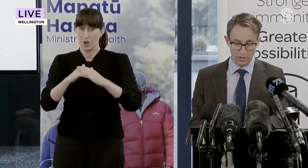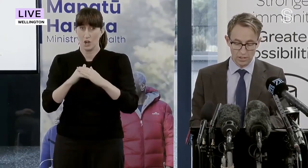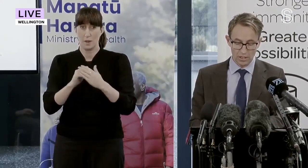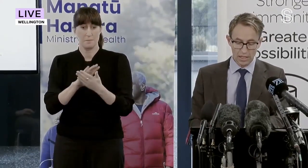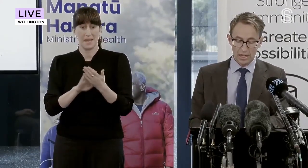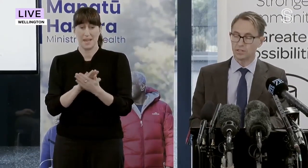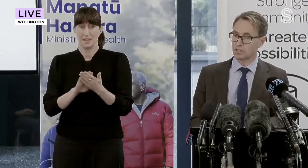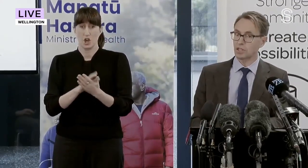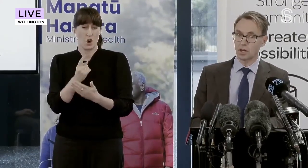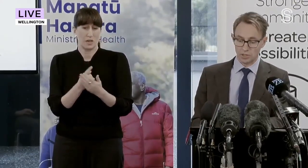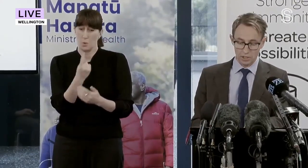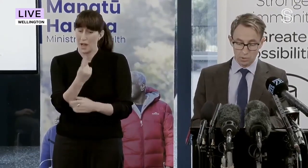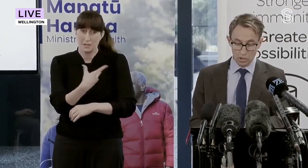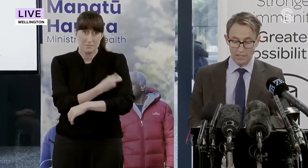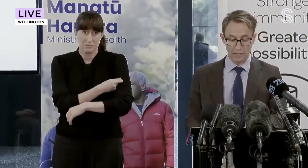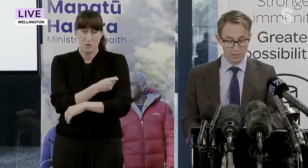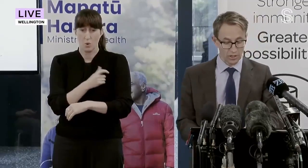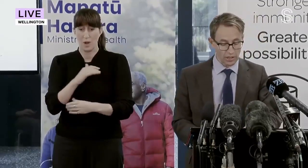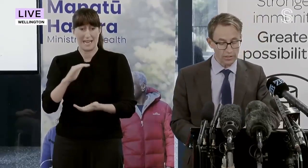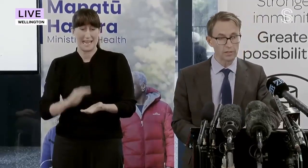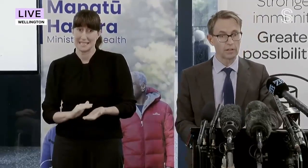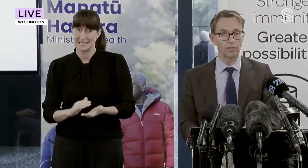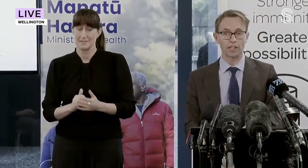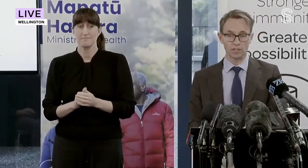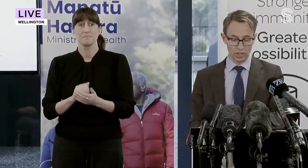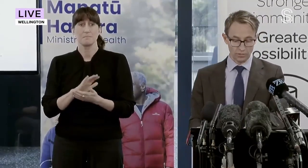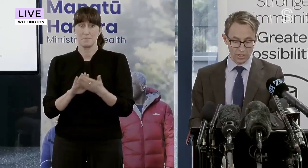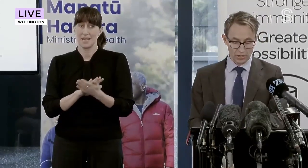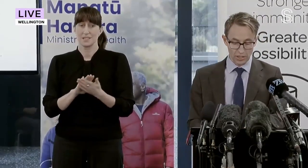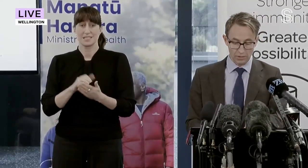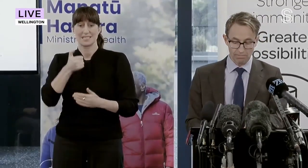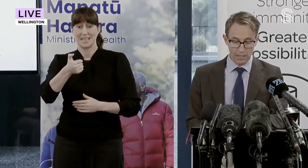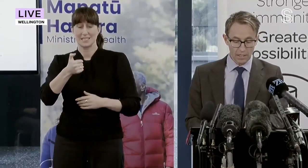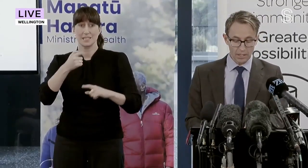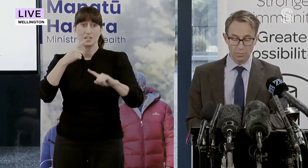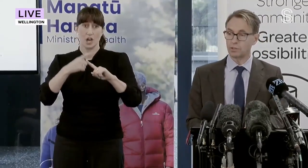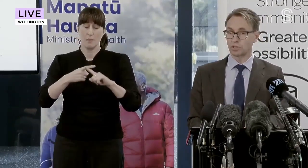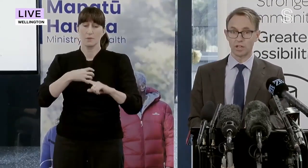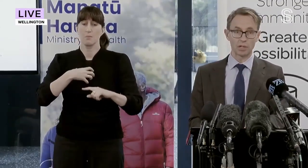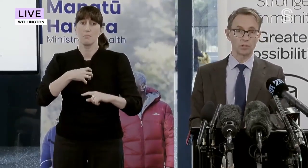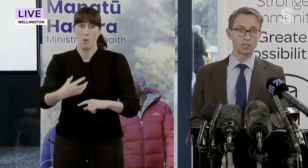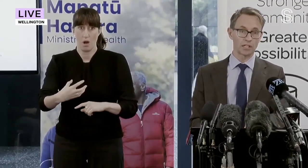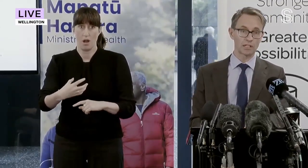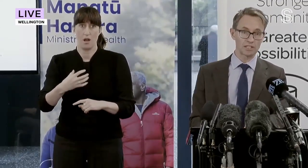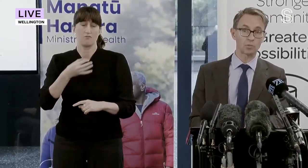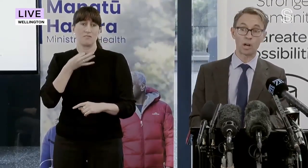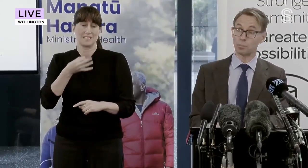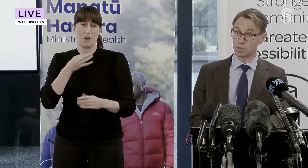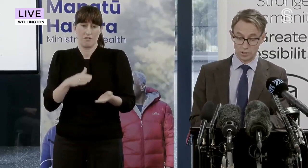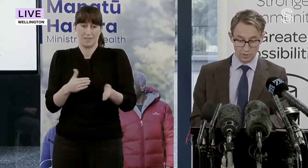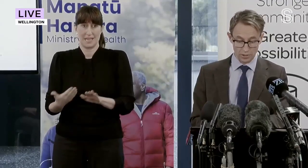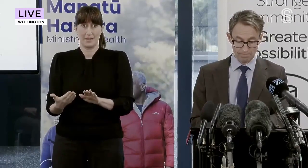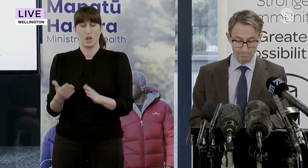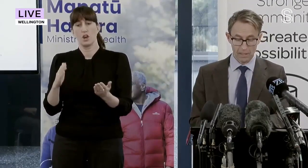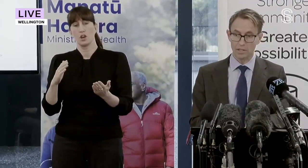doses, are six times more likely to die if they catch COVID-19, compared with someone who's had at least one